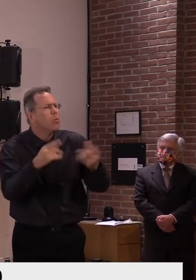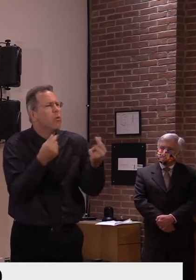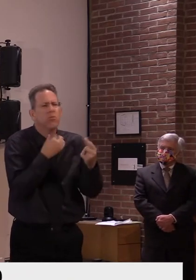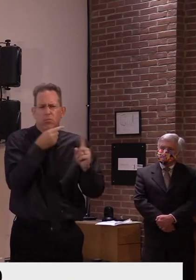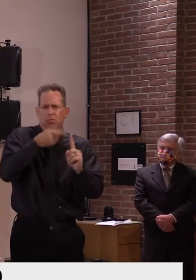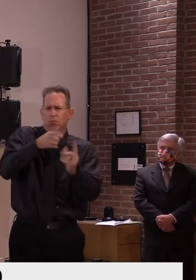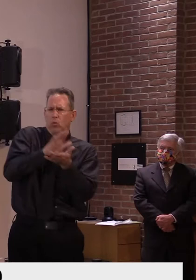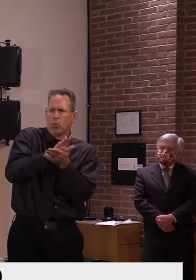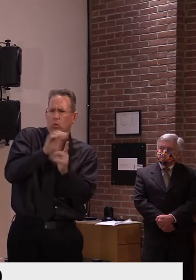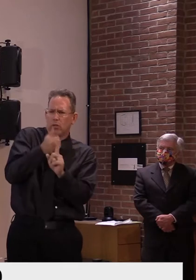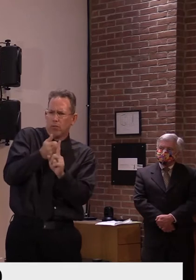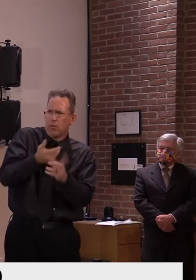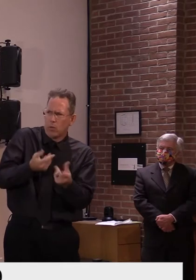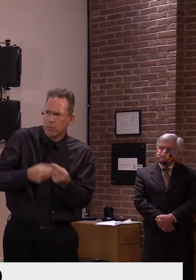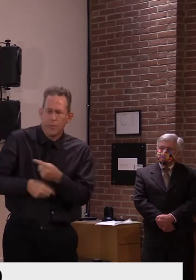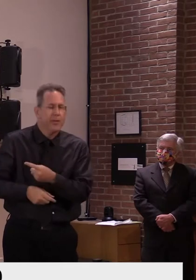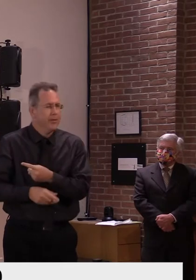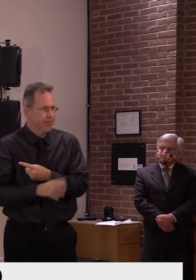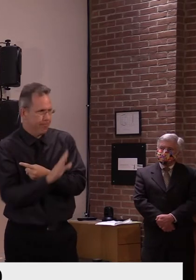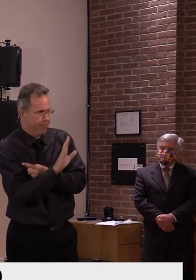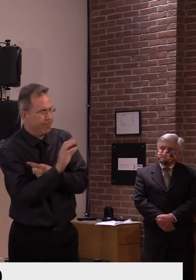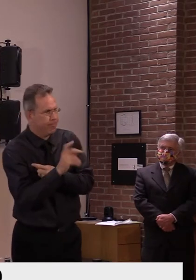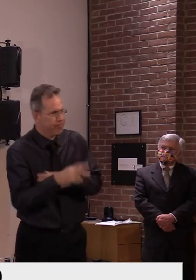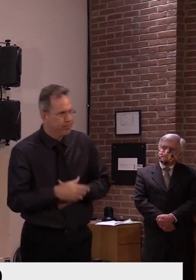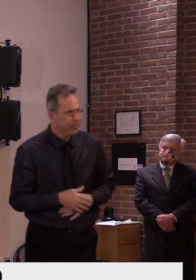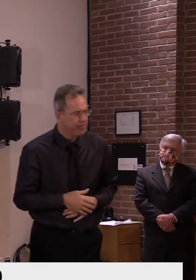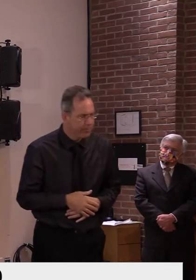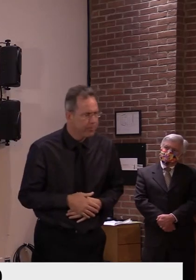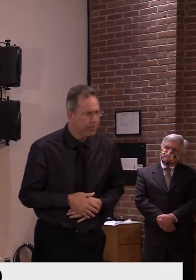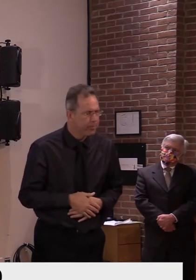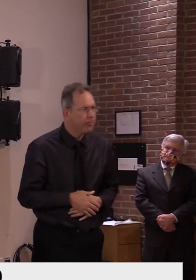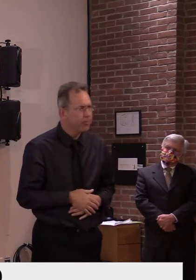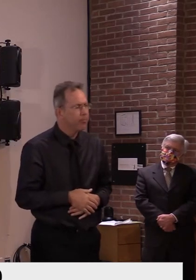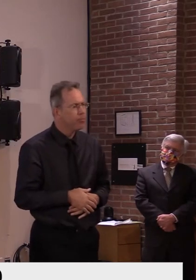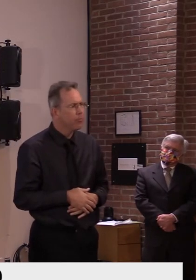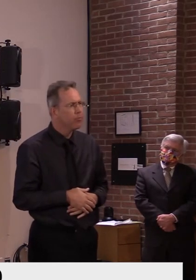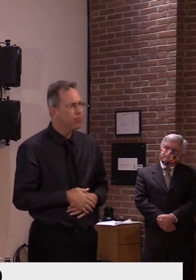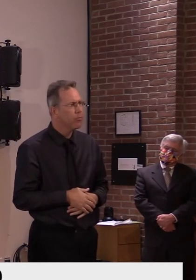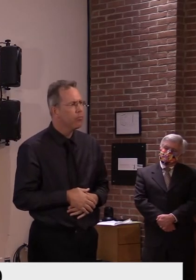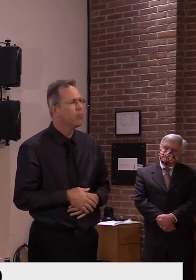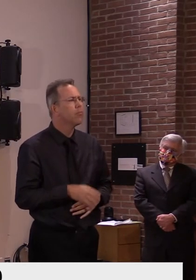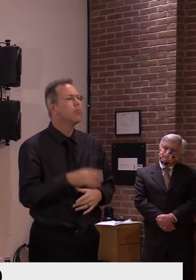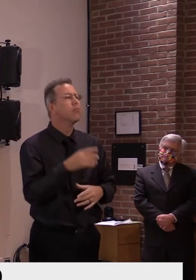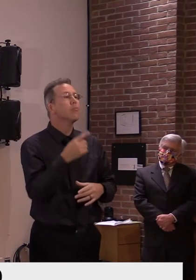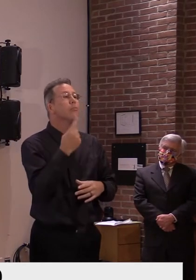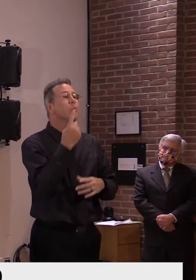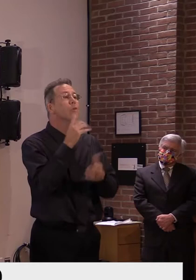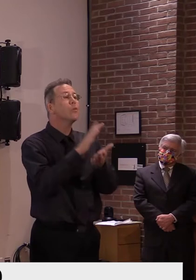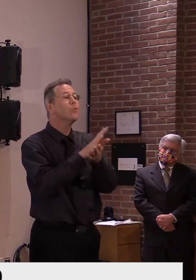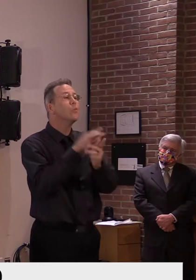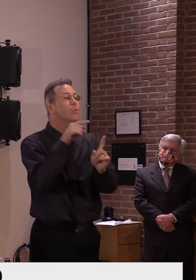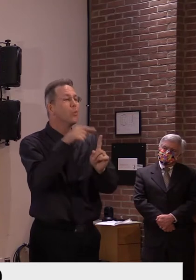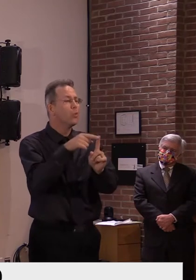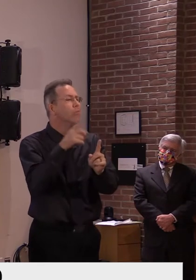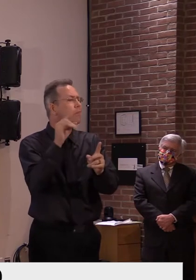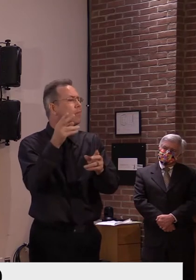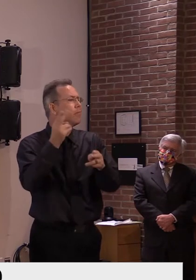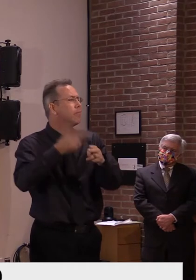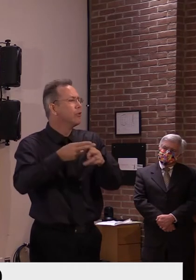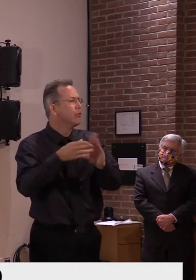um, where we had reported previously that that was our example of transmission within a school.